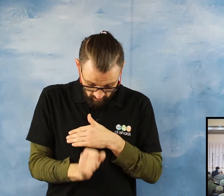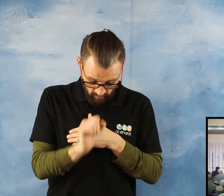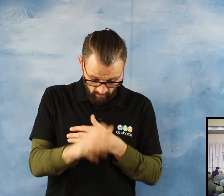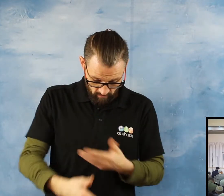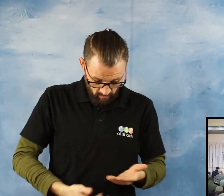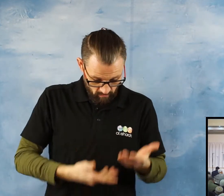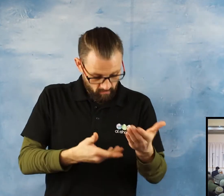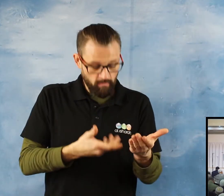nature